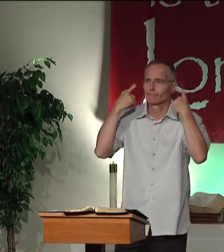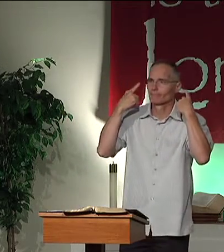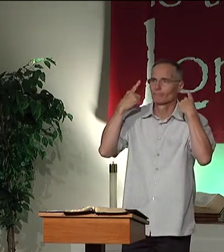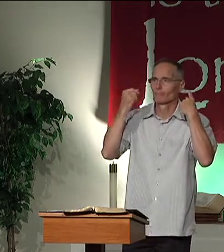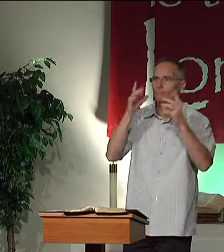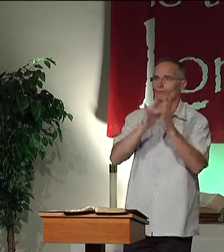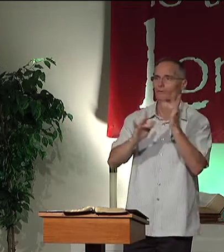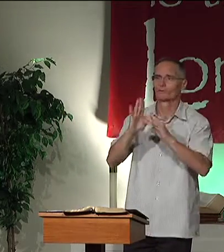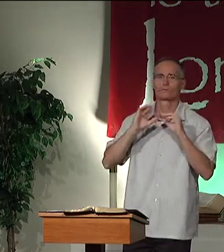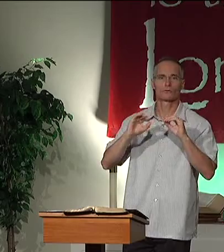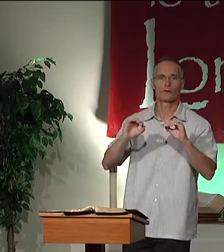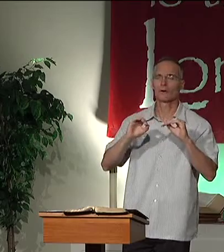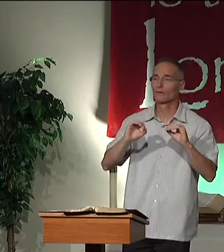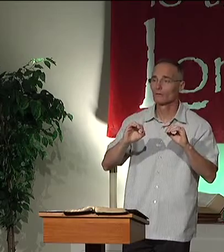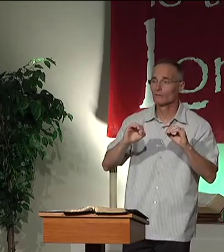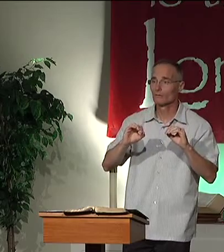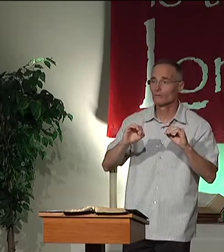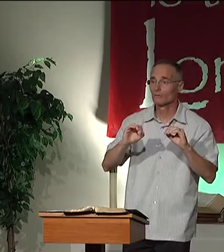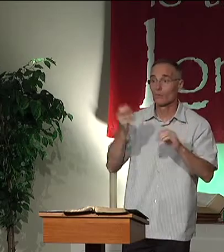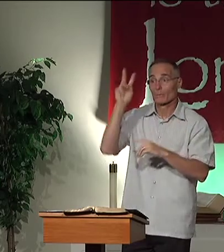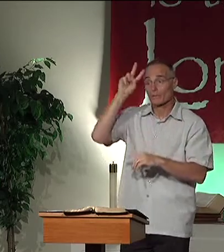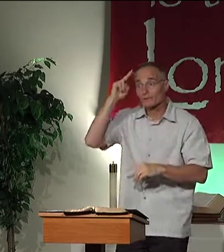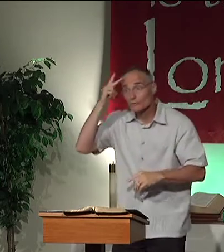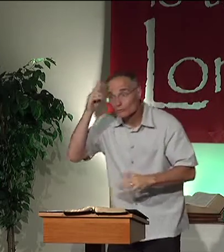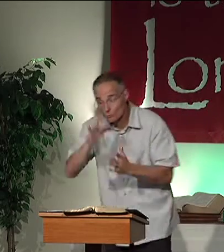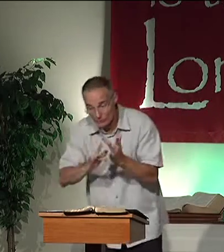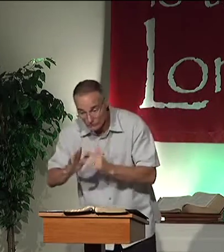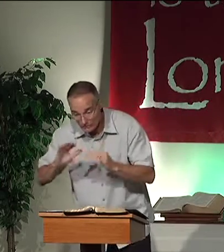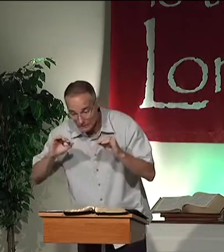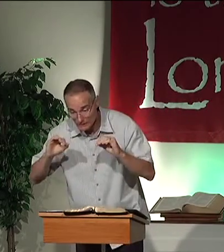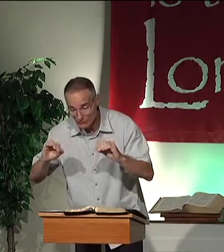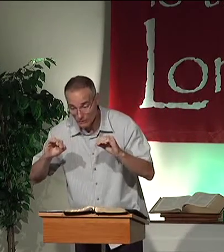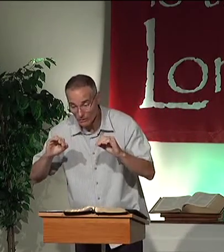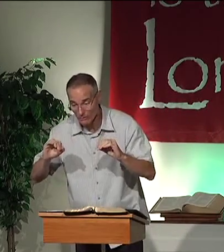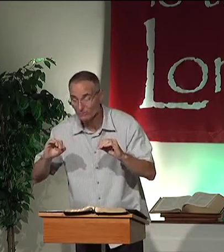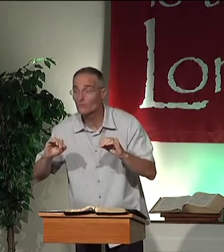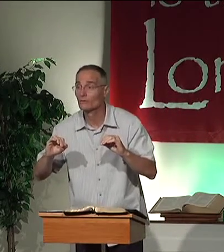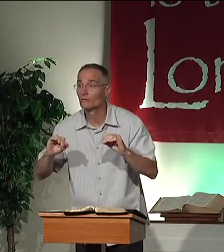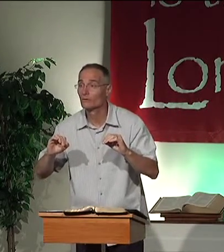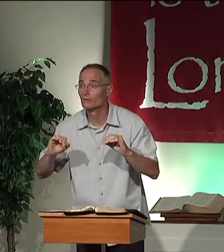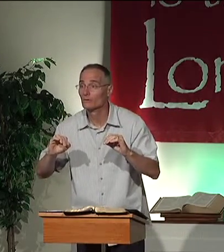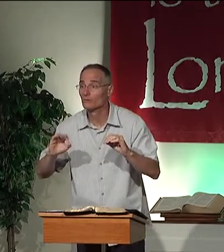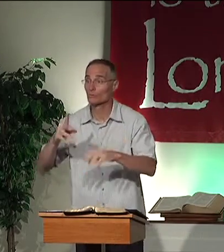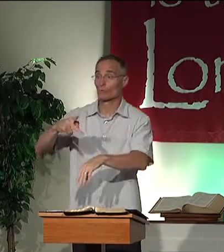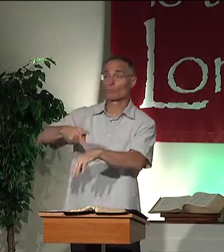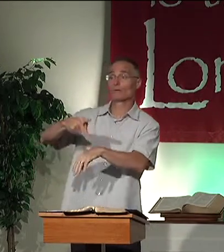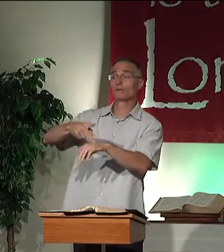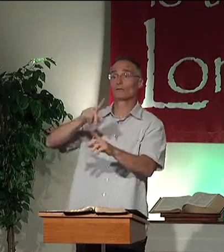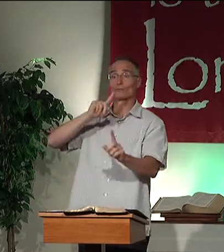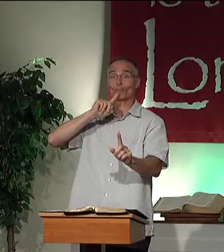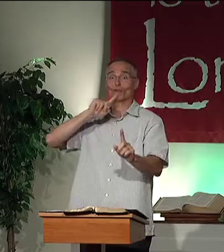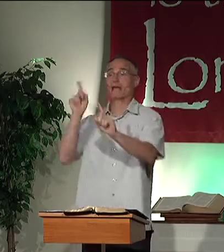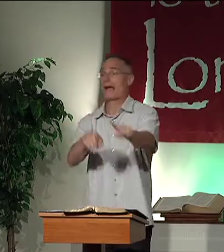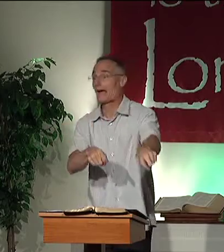Obviously, they hadn't understood what Jesus had been teaching all along. Maybe they have misunderstood his instructions.